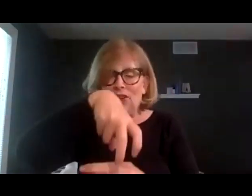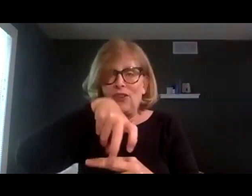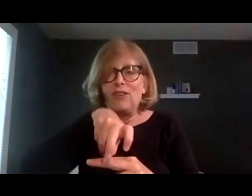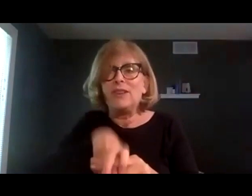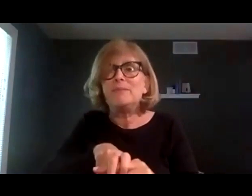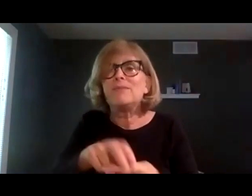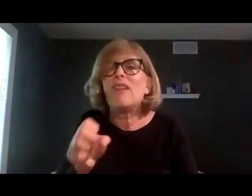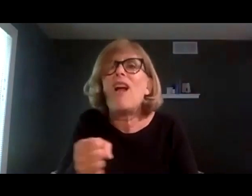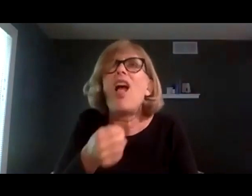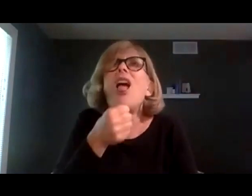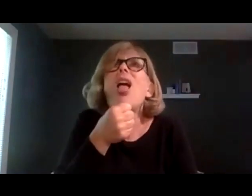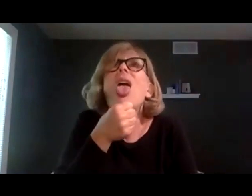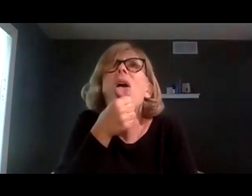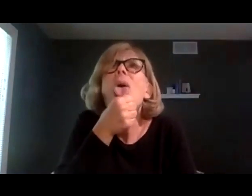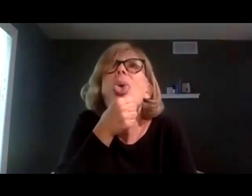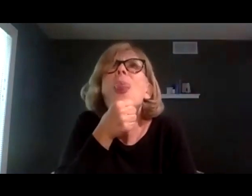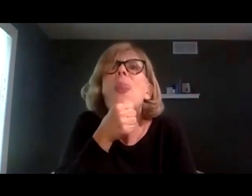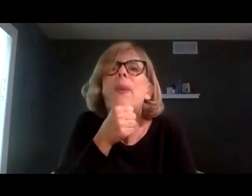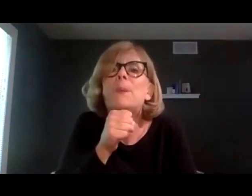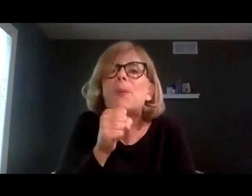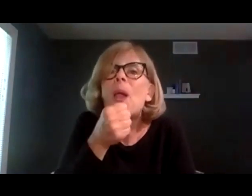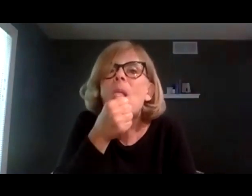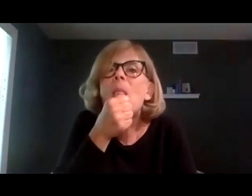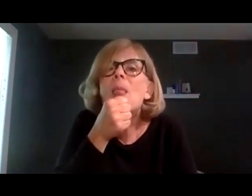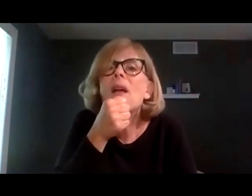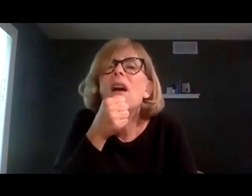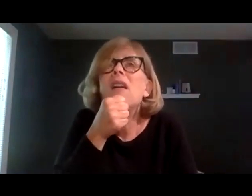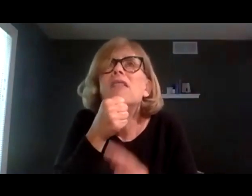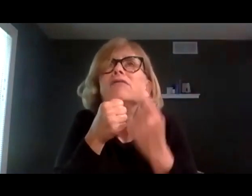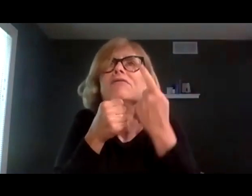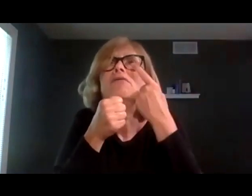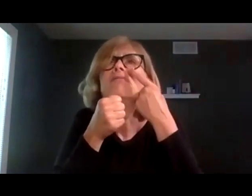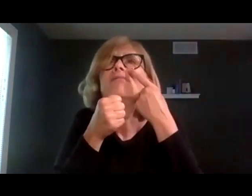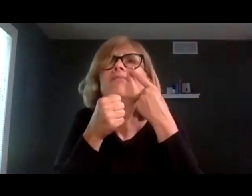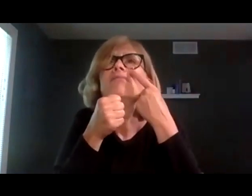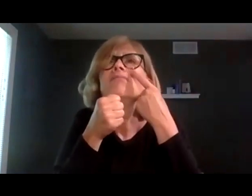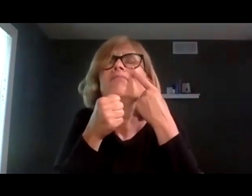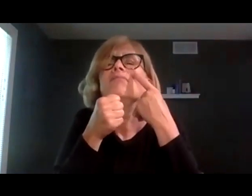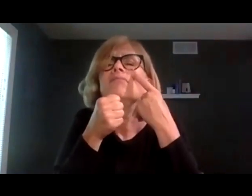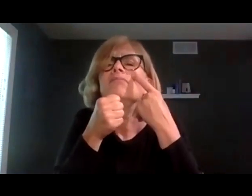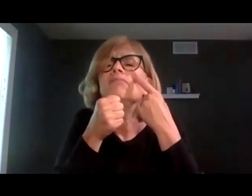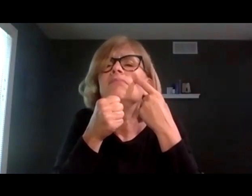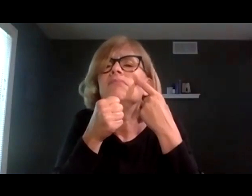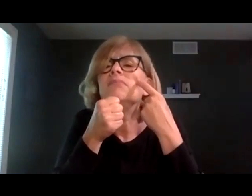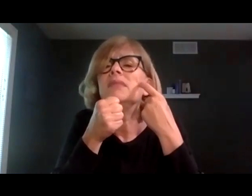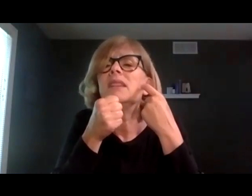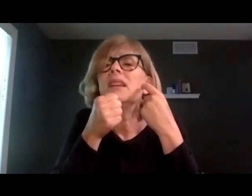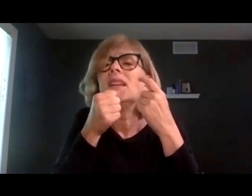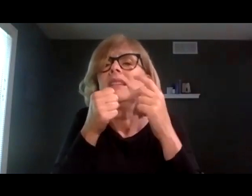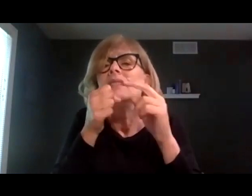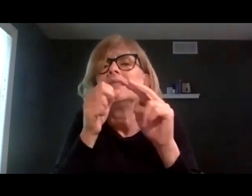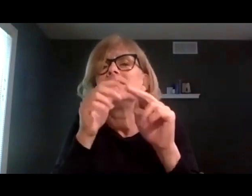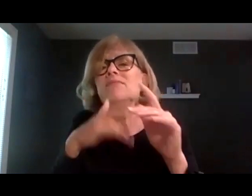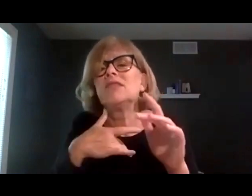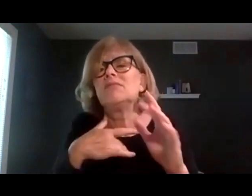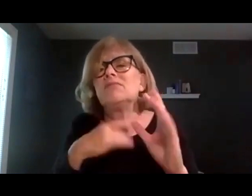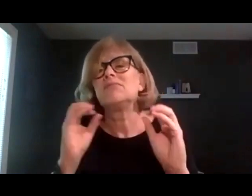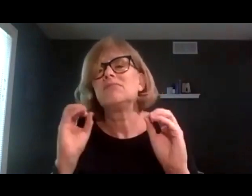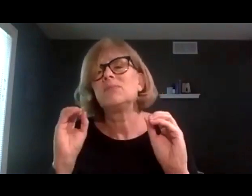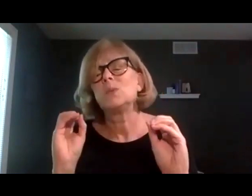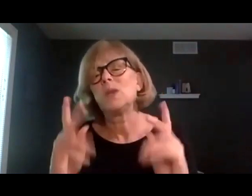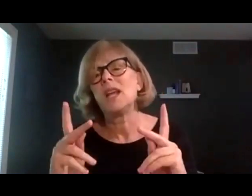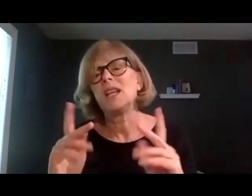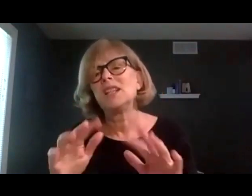we went to the movies and then had a bite I cried just a little and then felt alright